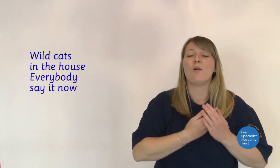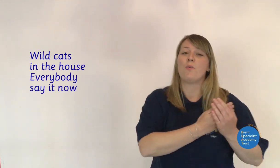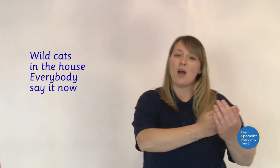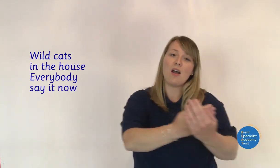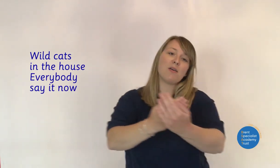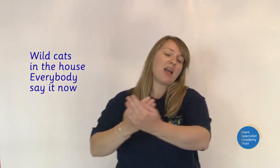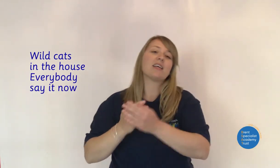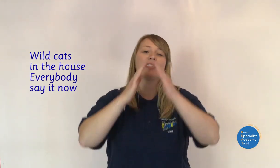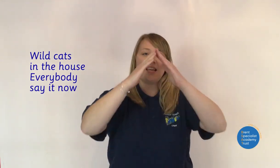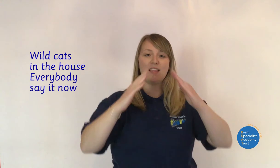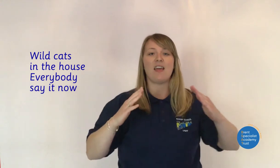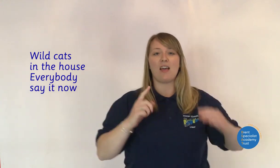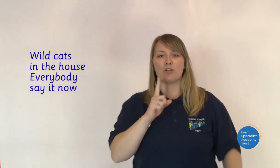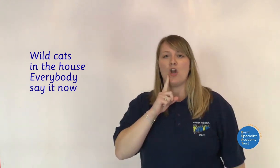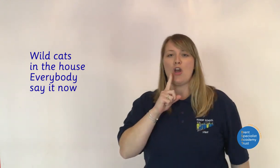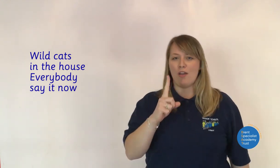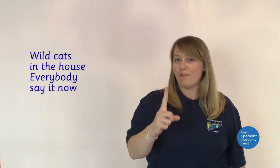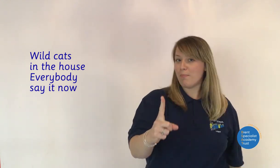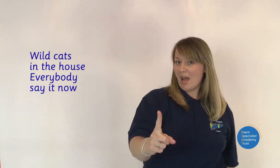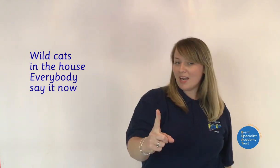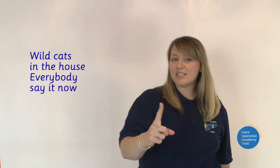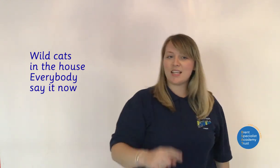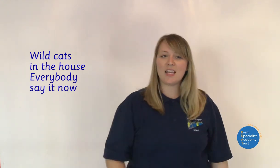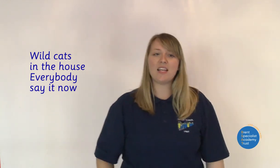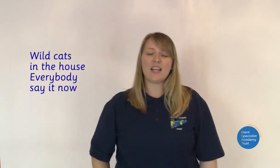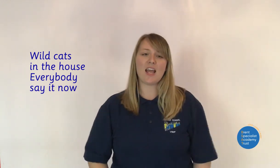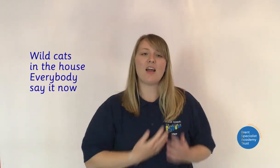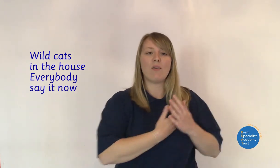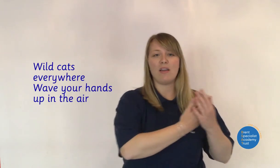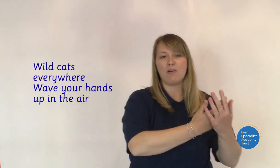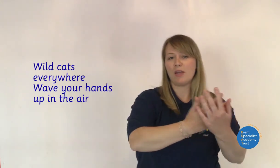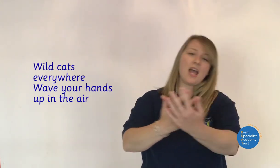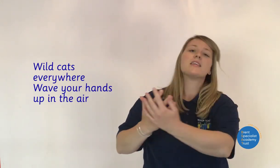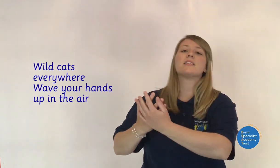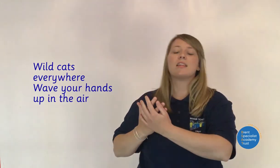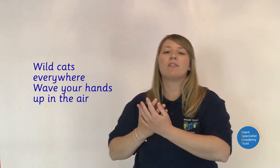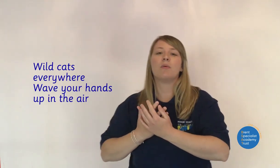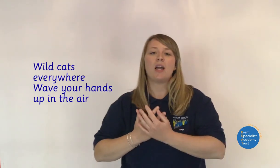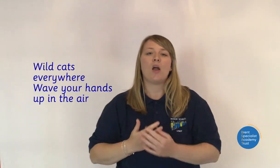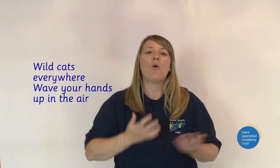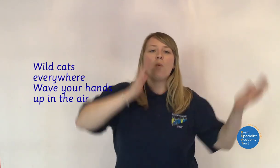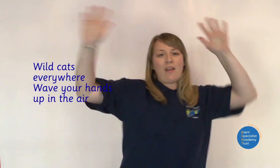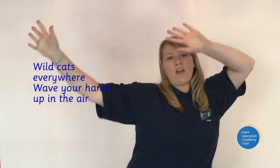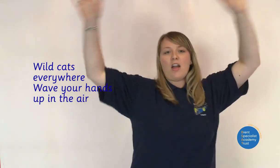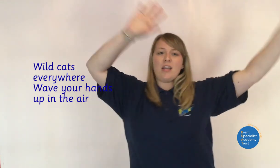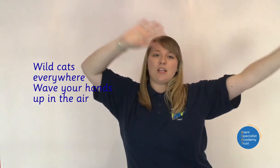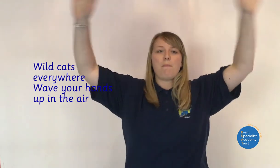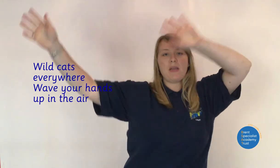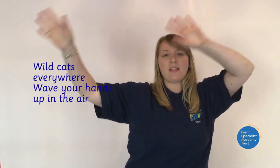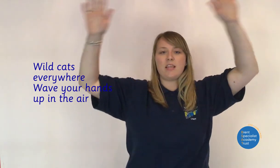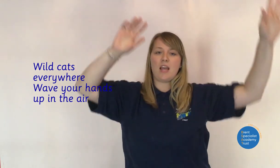Wildcat in the house Everybody say it now Wildcat, everywhere Wave your hands up in the